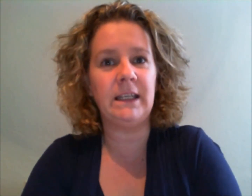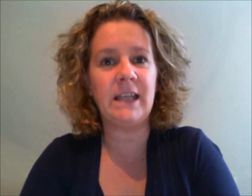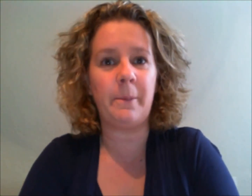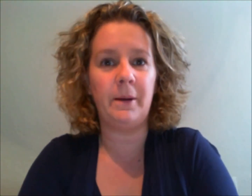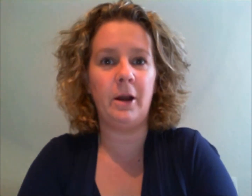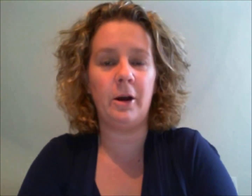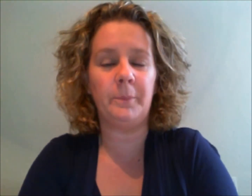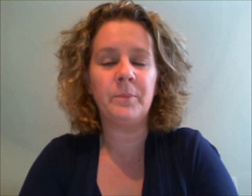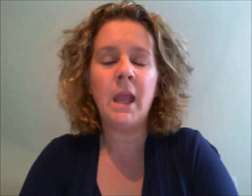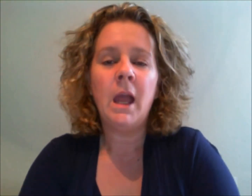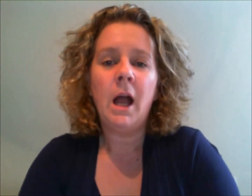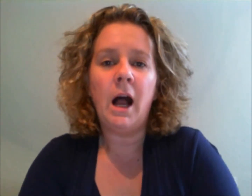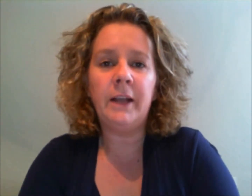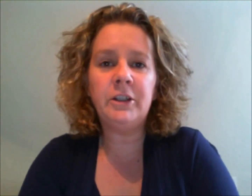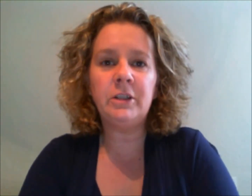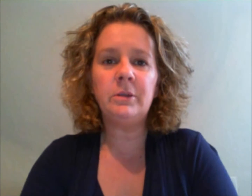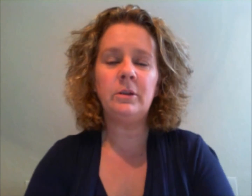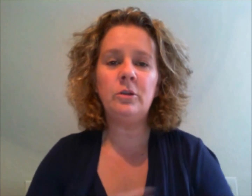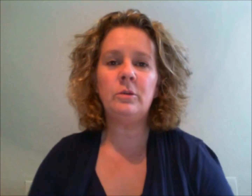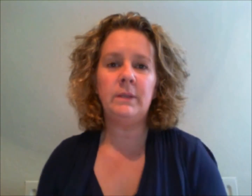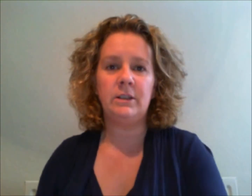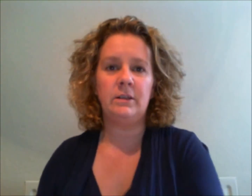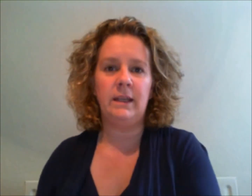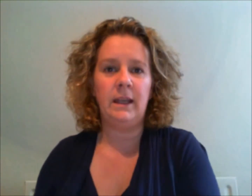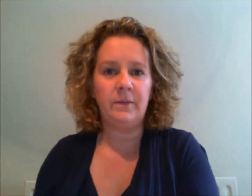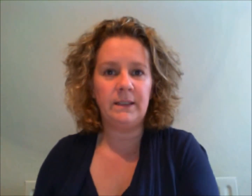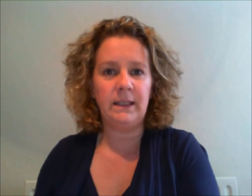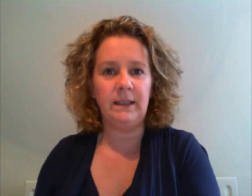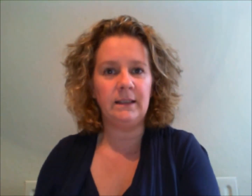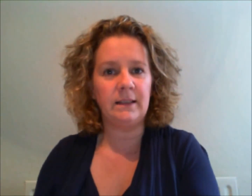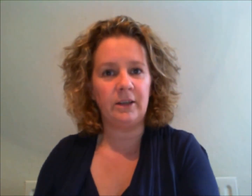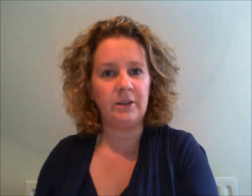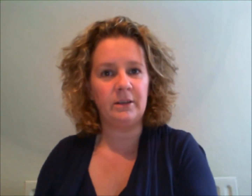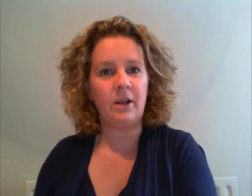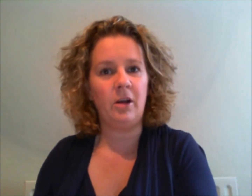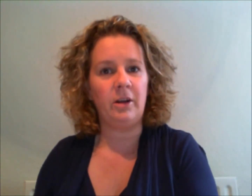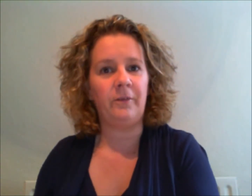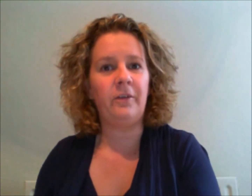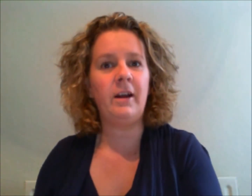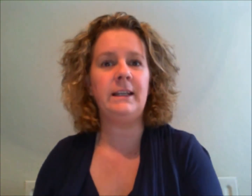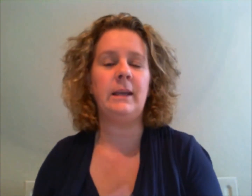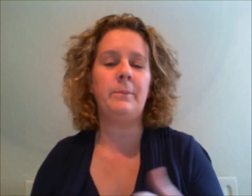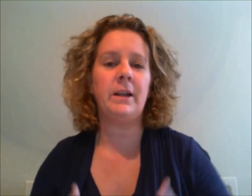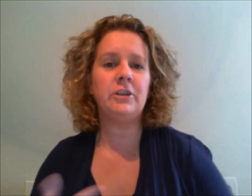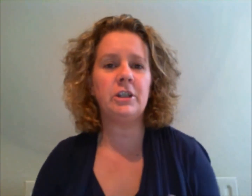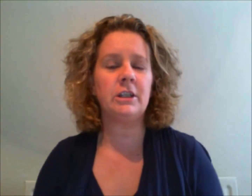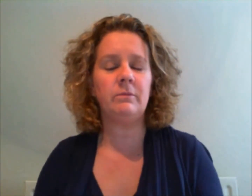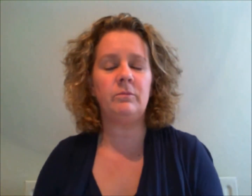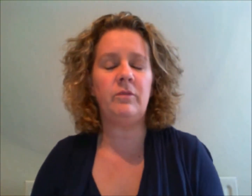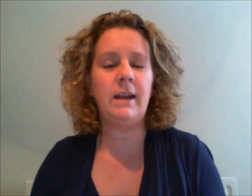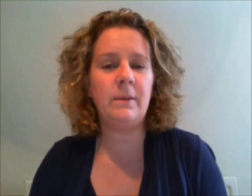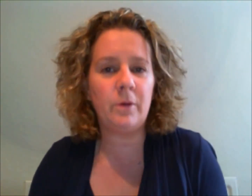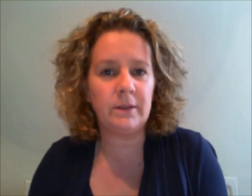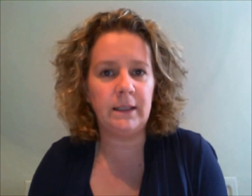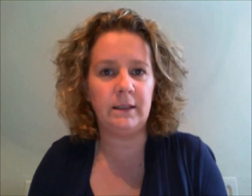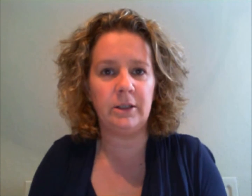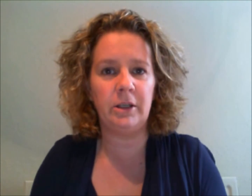tap-along I do normally do the EFT sessions on a Friday but I just really wanted to